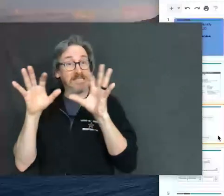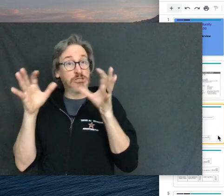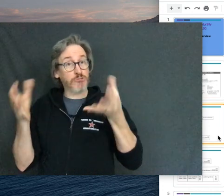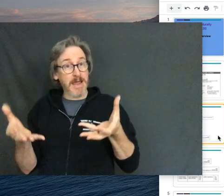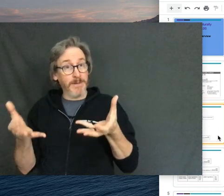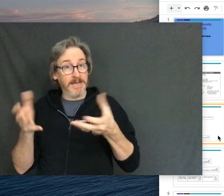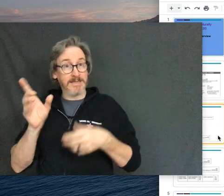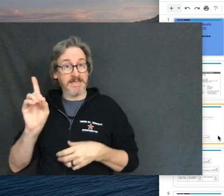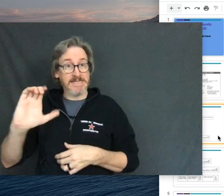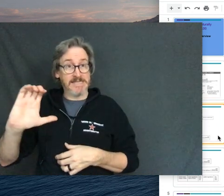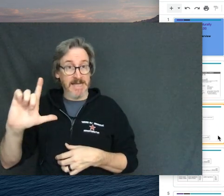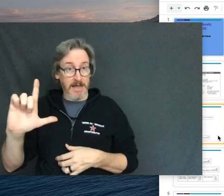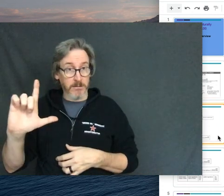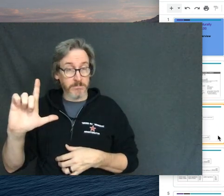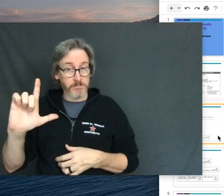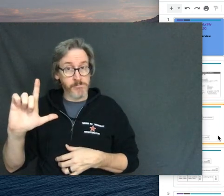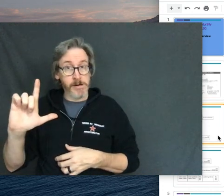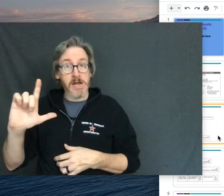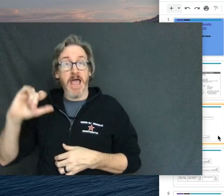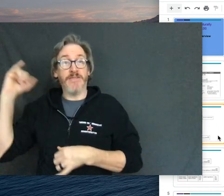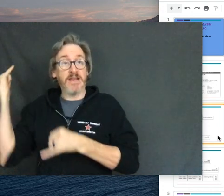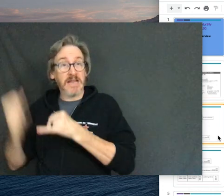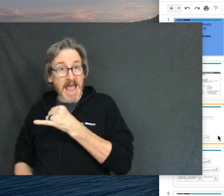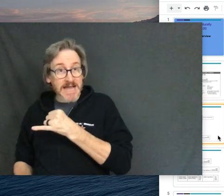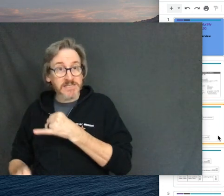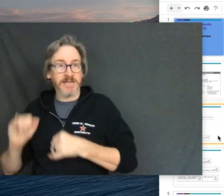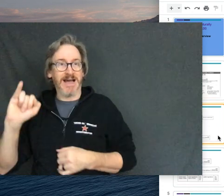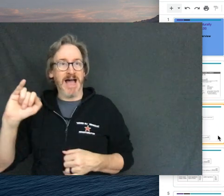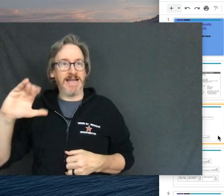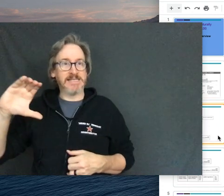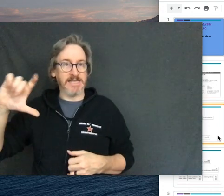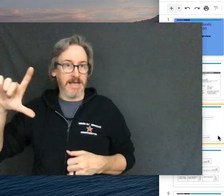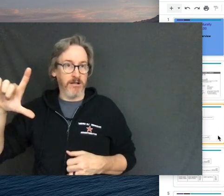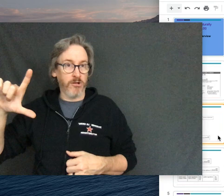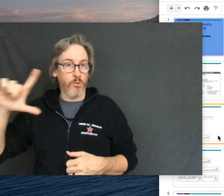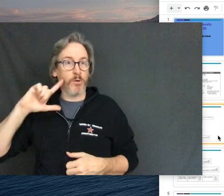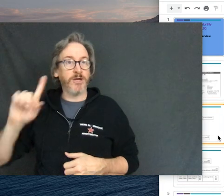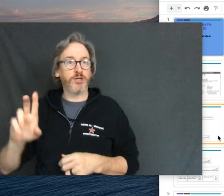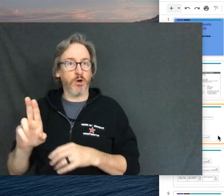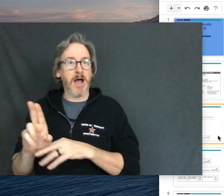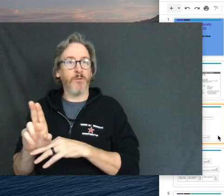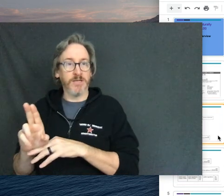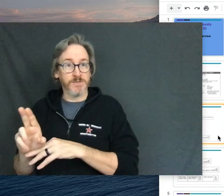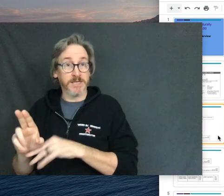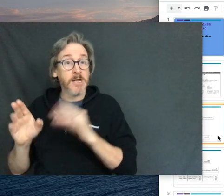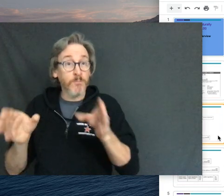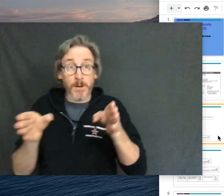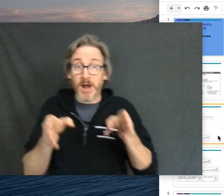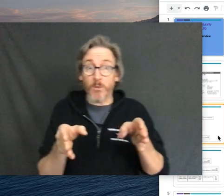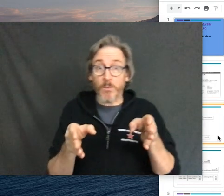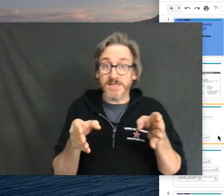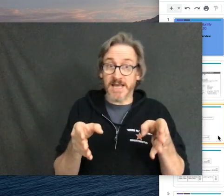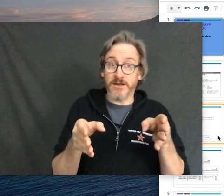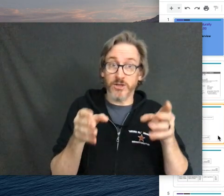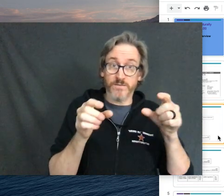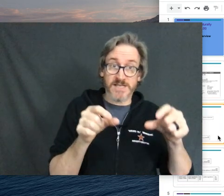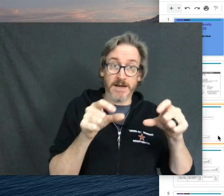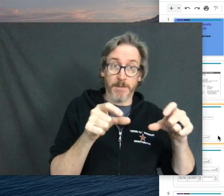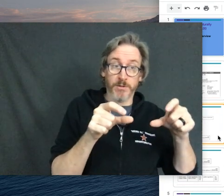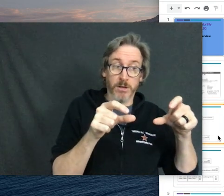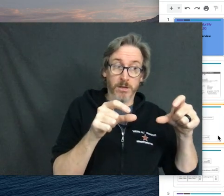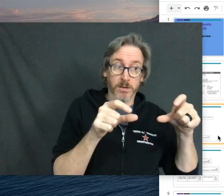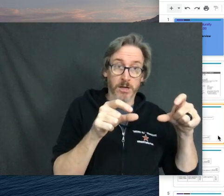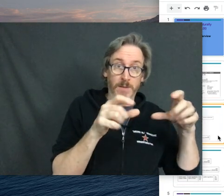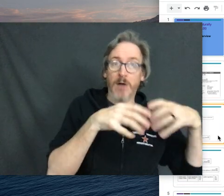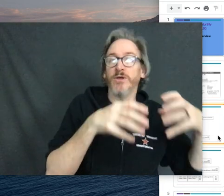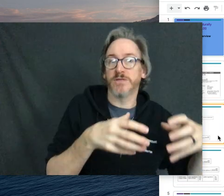describing it, the DCL, and then last, ICL, where we show how we use it. Remember how when we said you've set